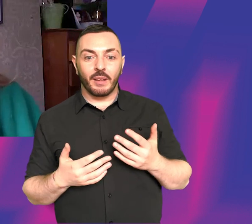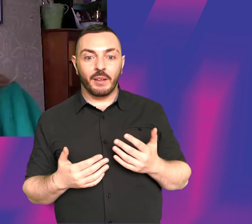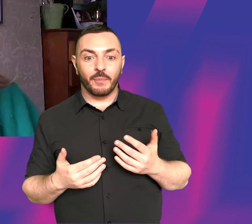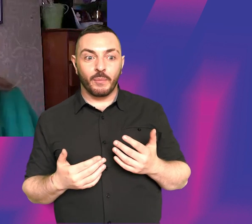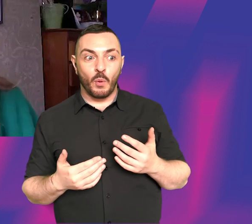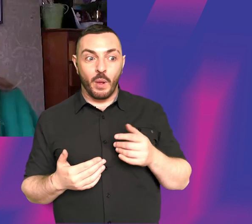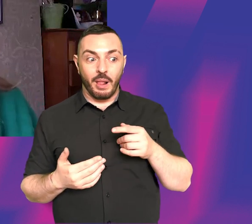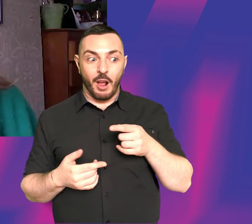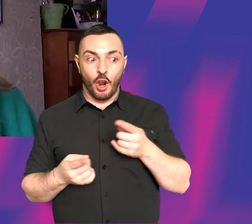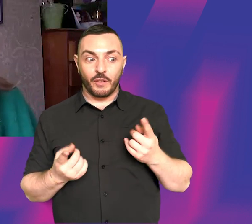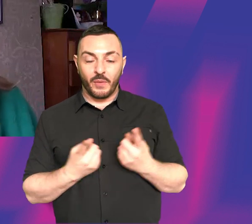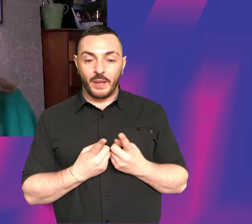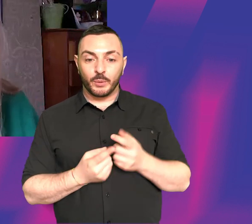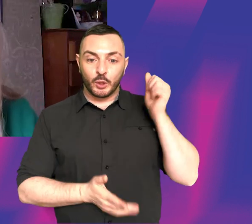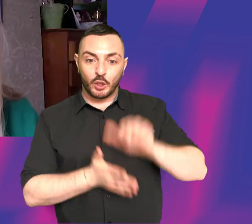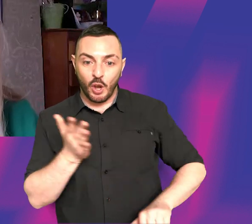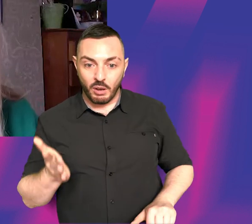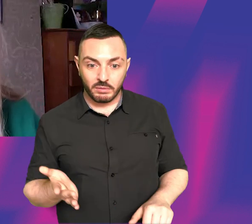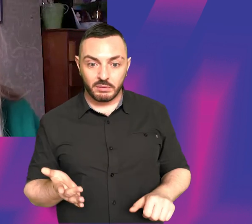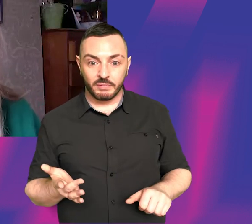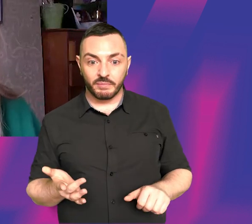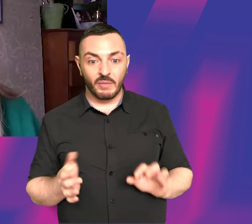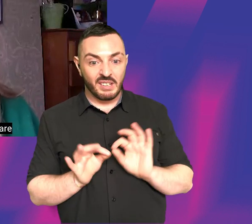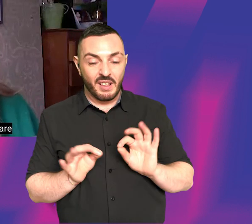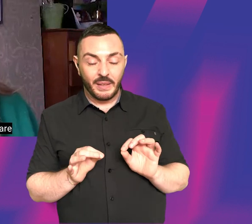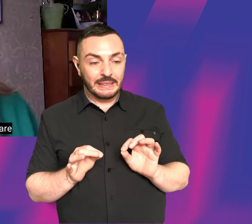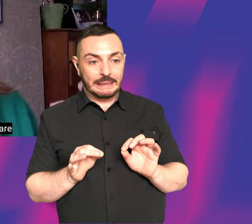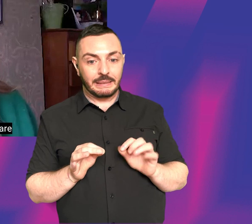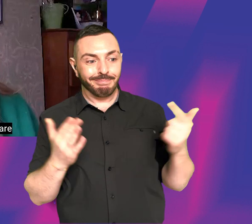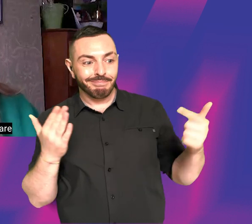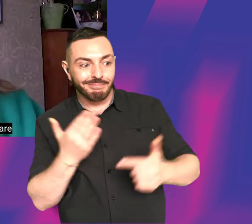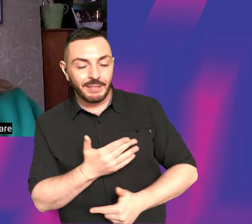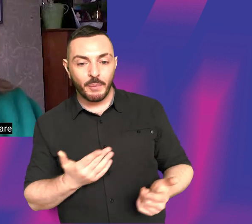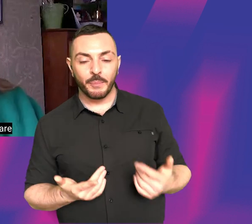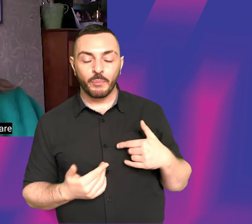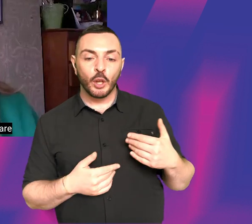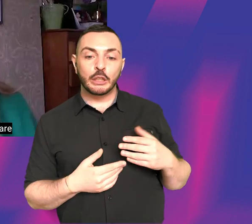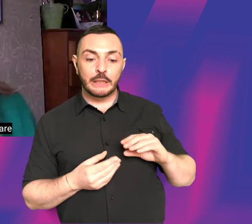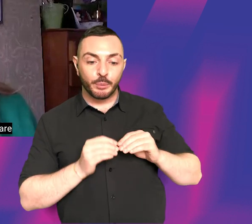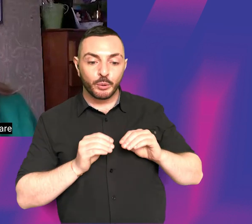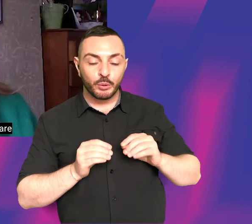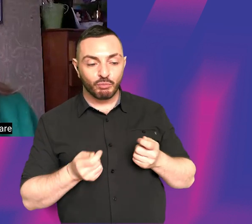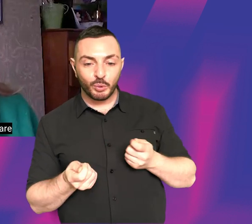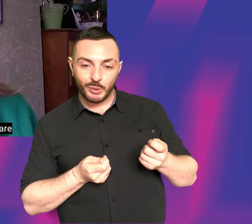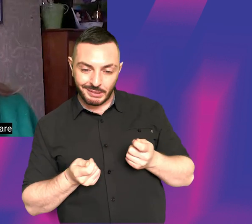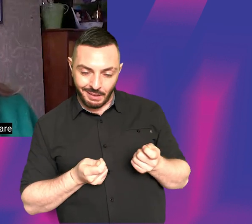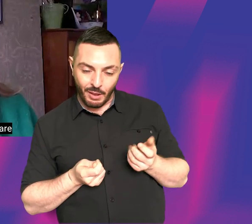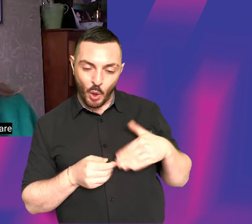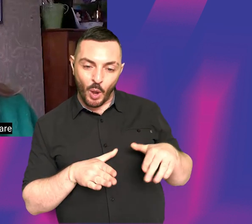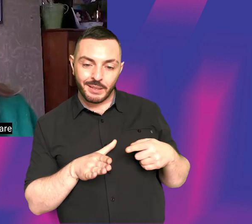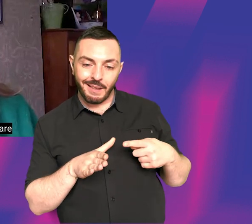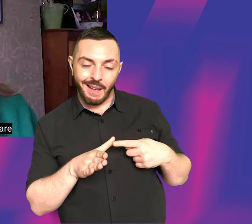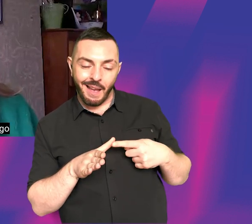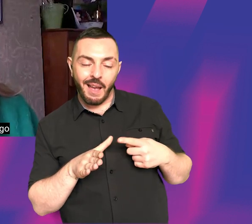just about to go. So I can't, I can't talk about anything in too much detail. But the producer that I worked with on Amulet, Matt